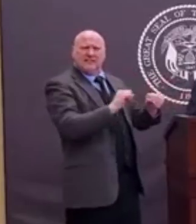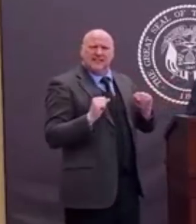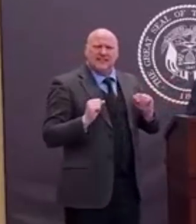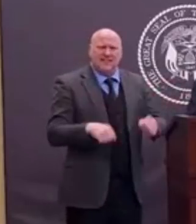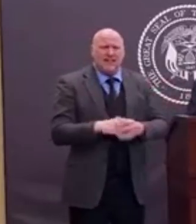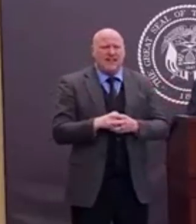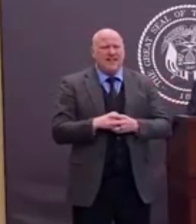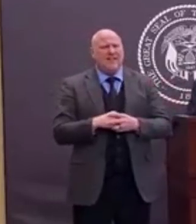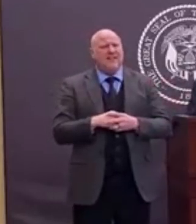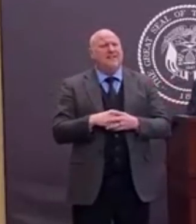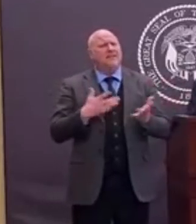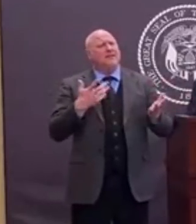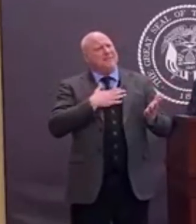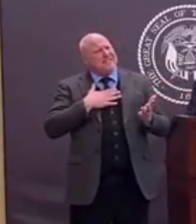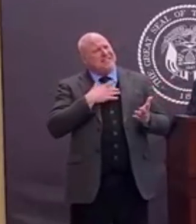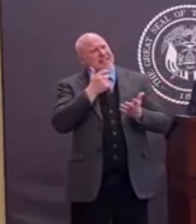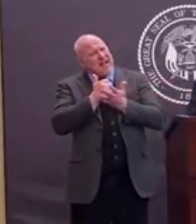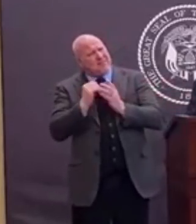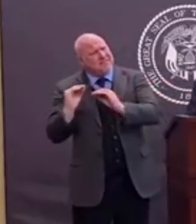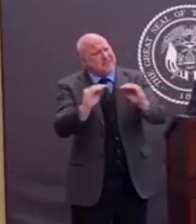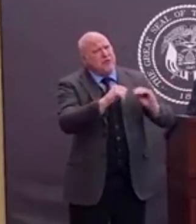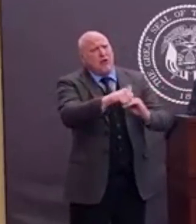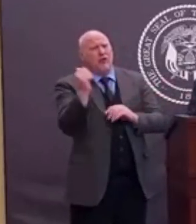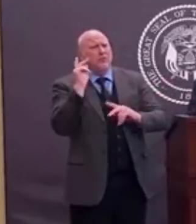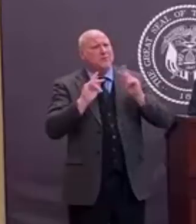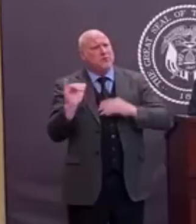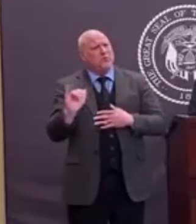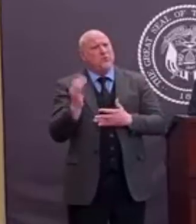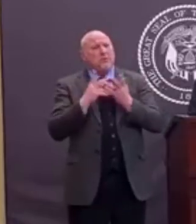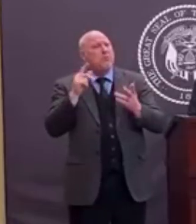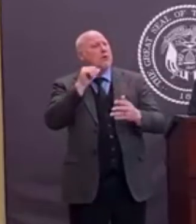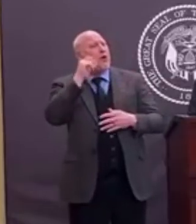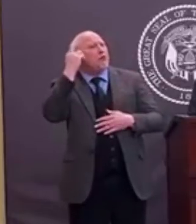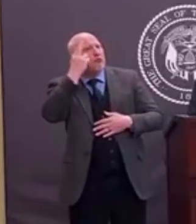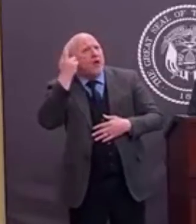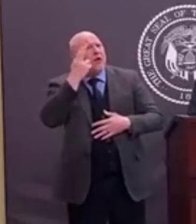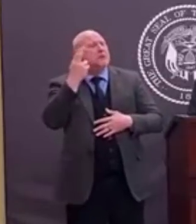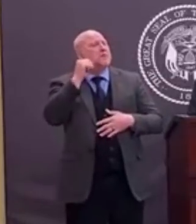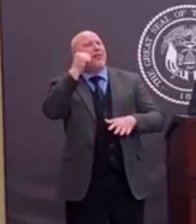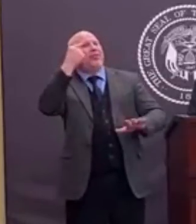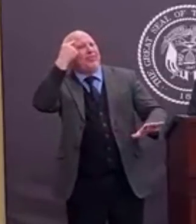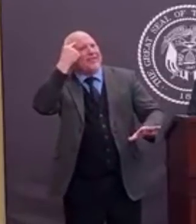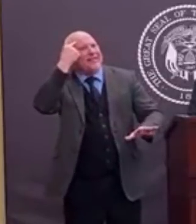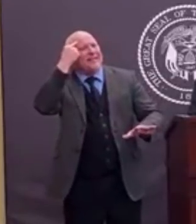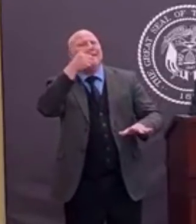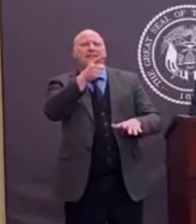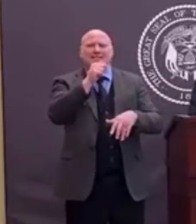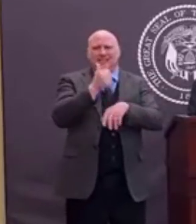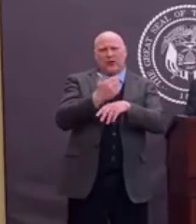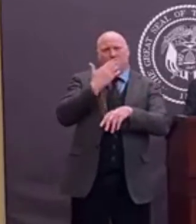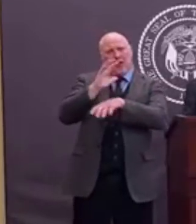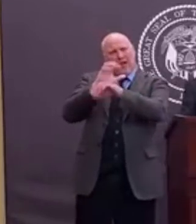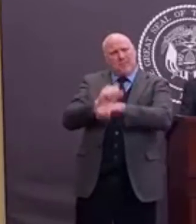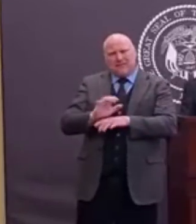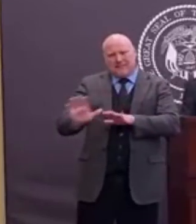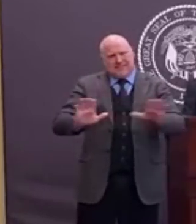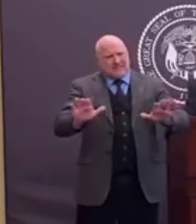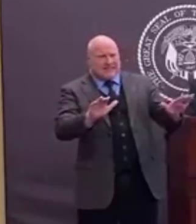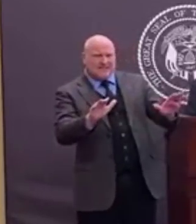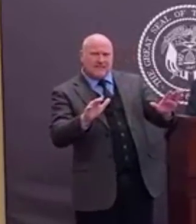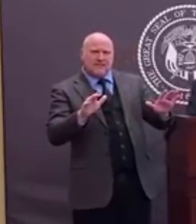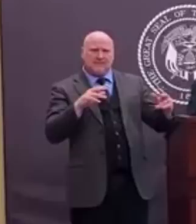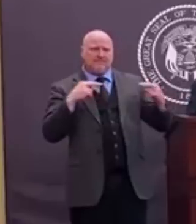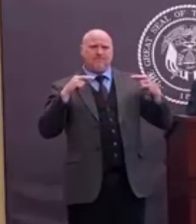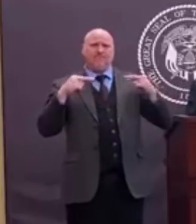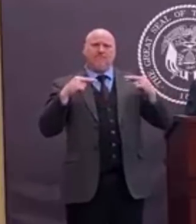and doing our part to help others practice these same principles. A second category which we want